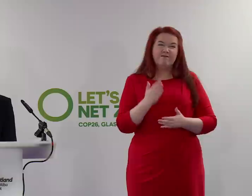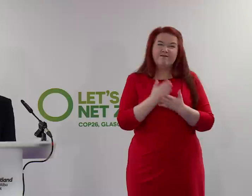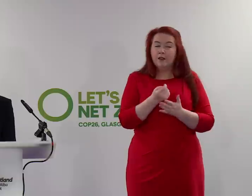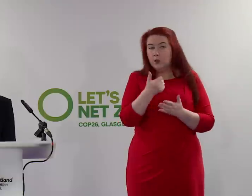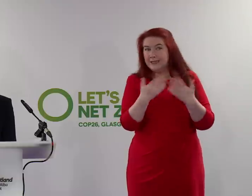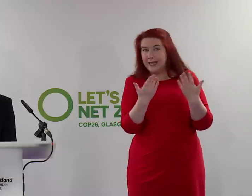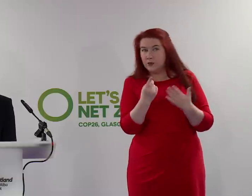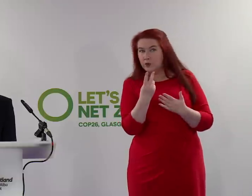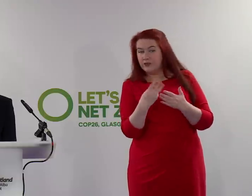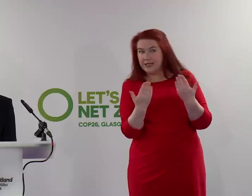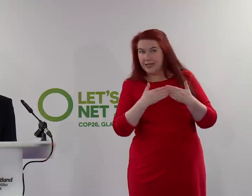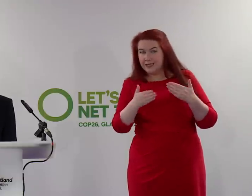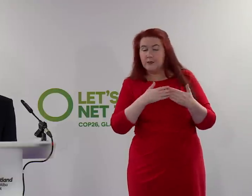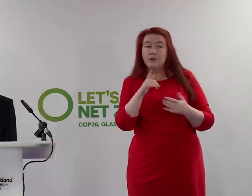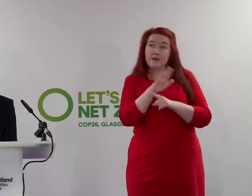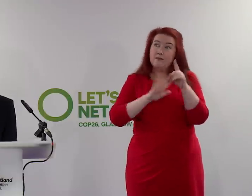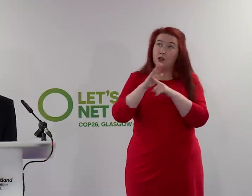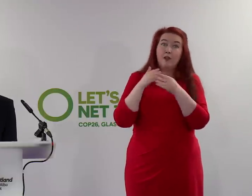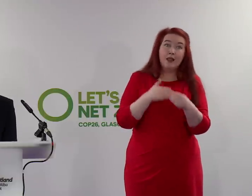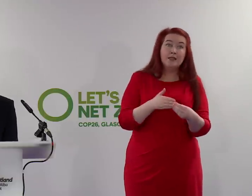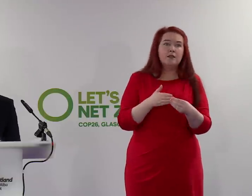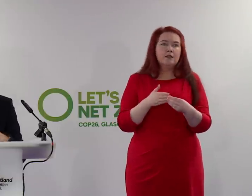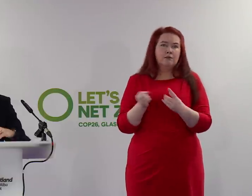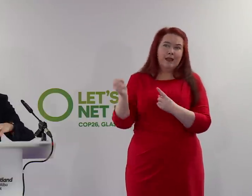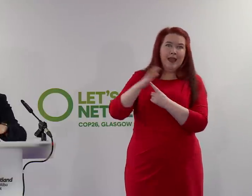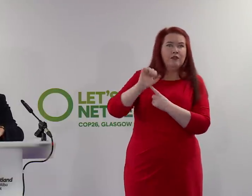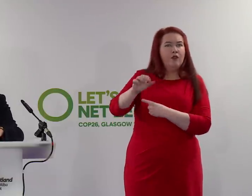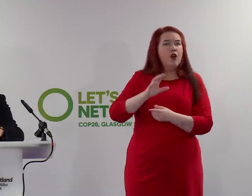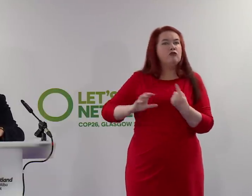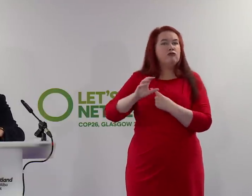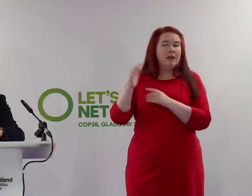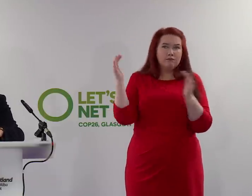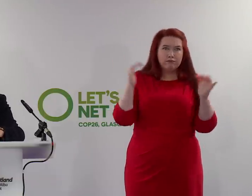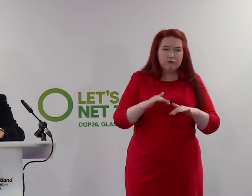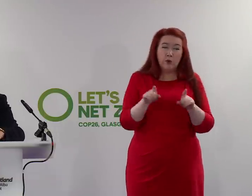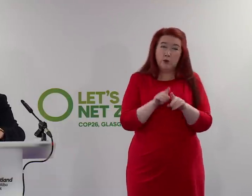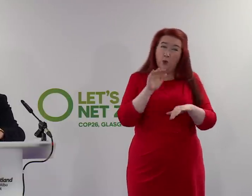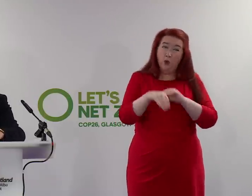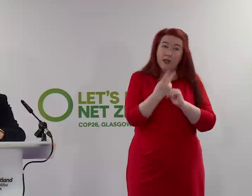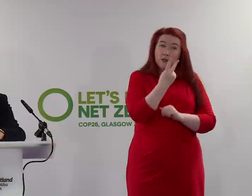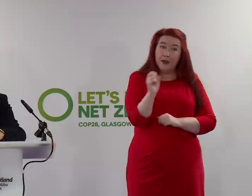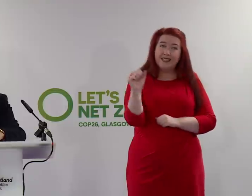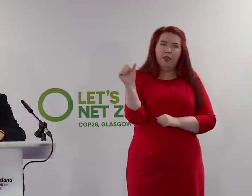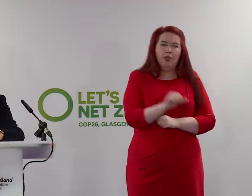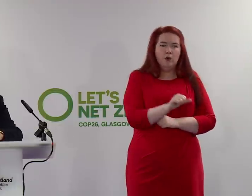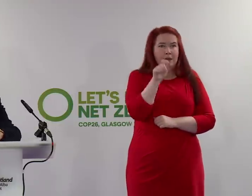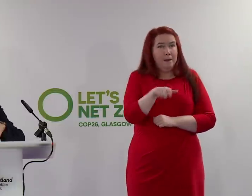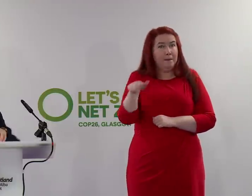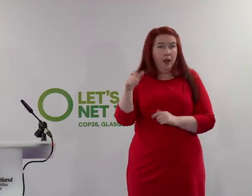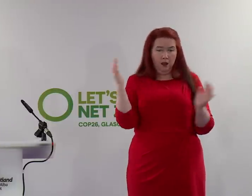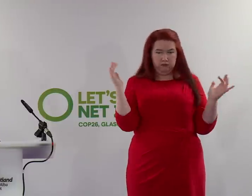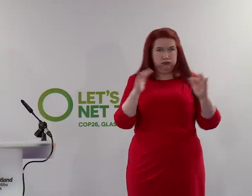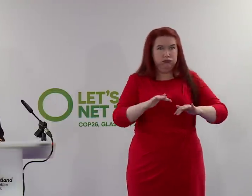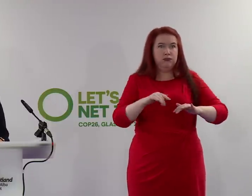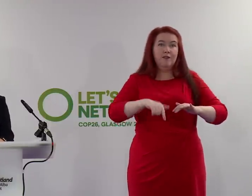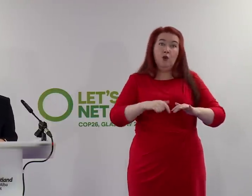few days as national leaders and heads of state, together, of course, with more than 20,000 delegates, arrive here in